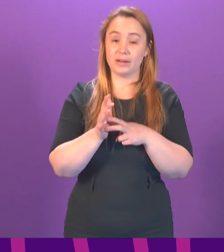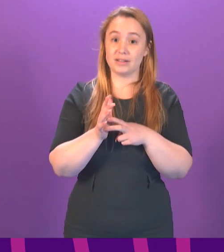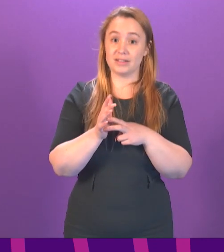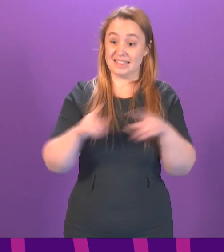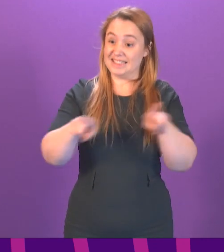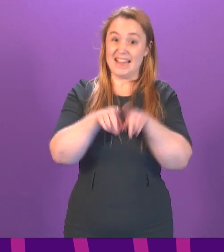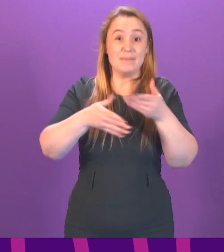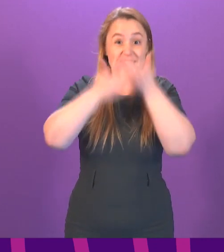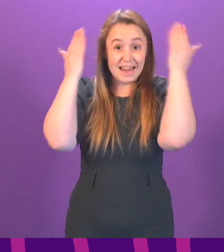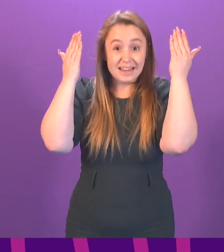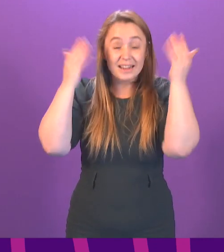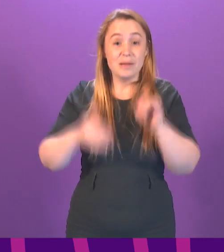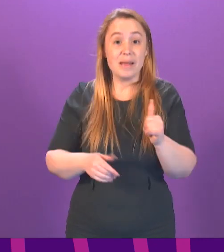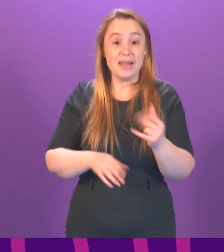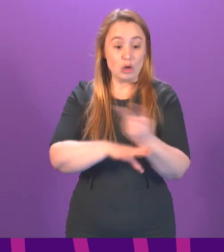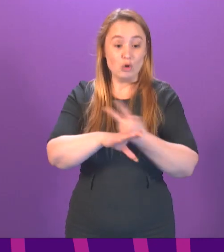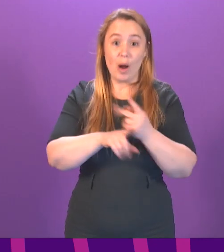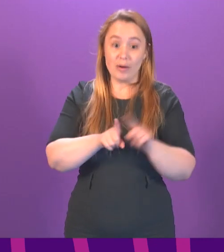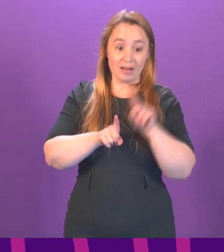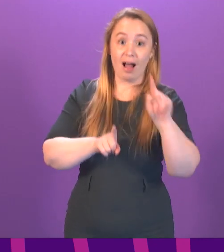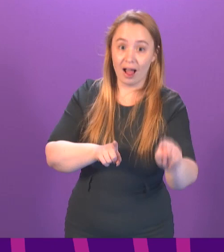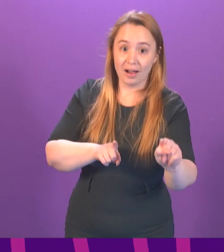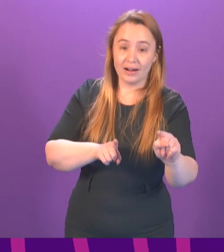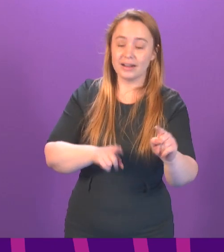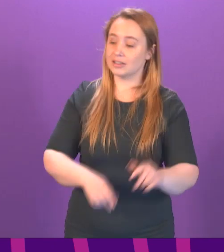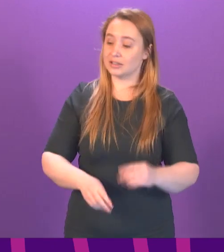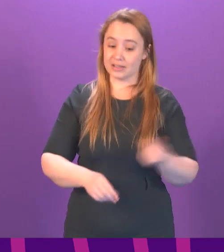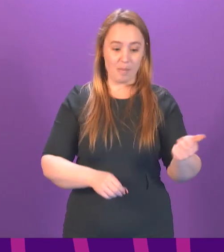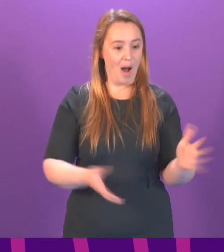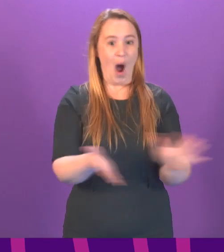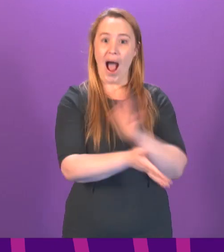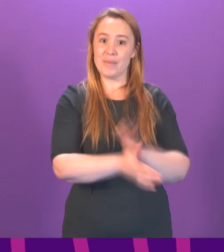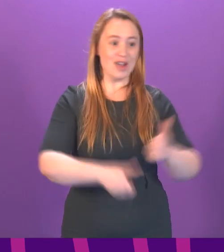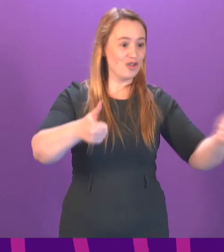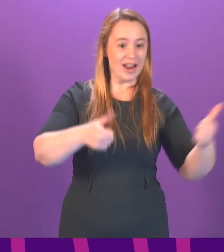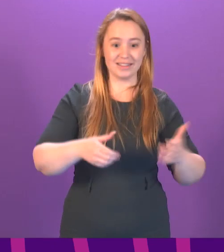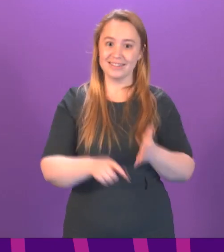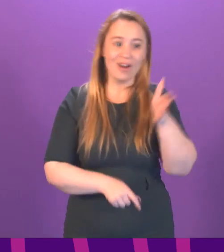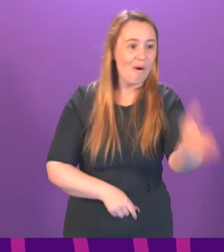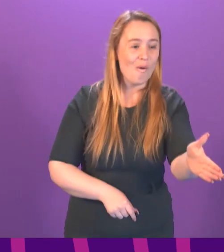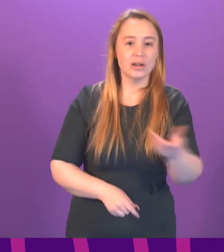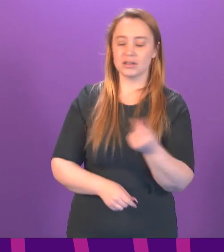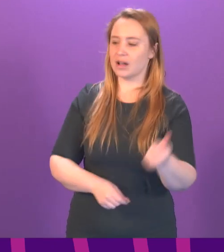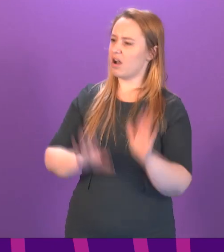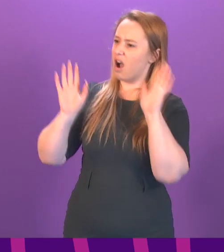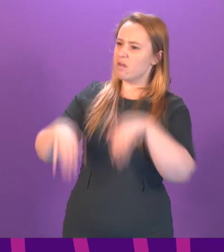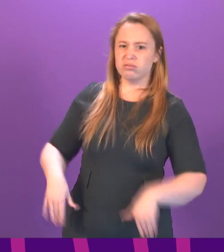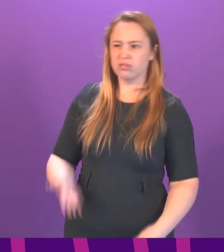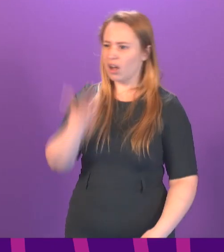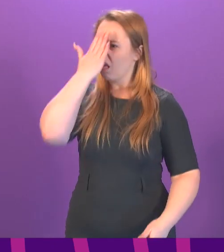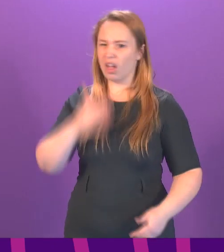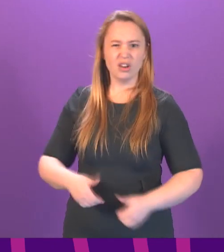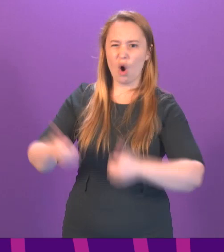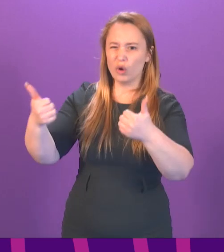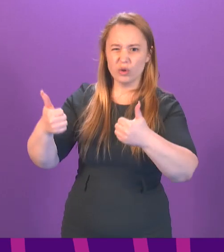that same day, maybe a couple of hours hence. Some people think that's great, others, you are less happy with that. So these systems